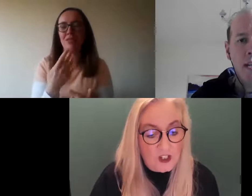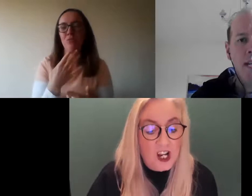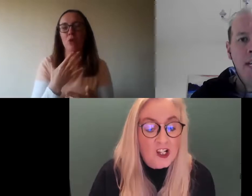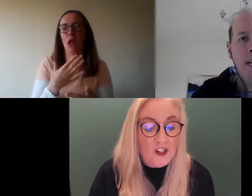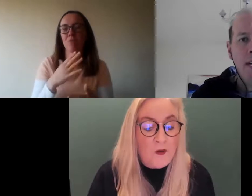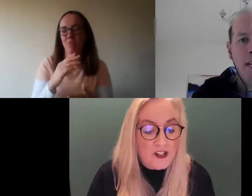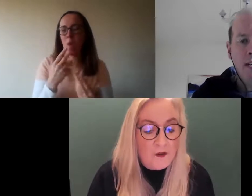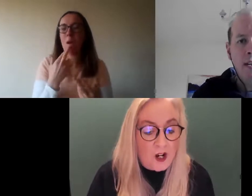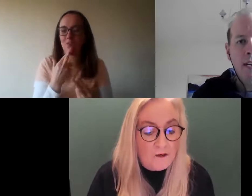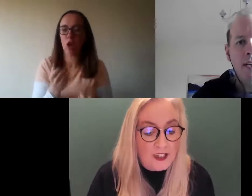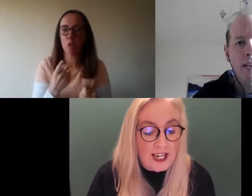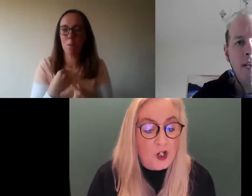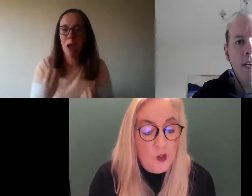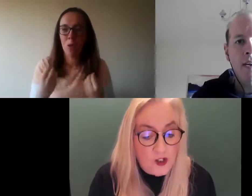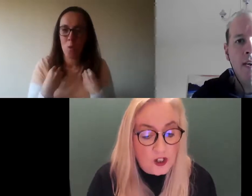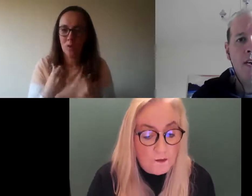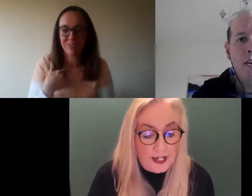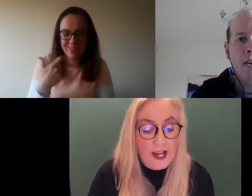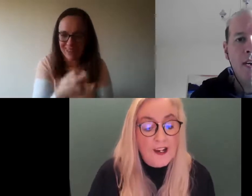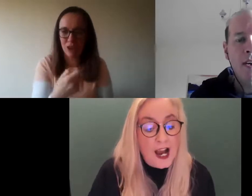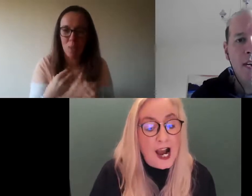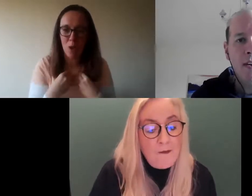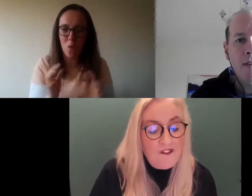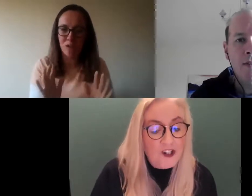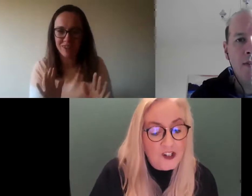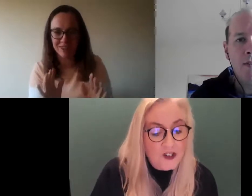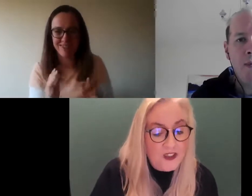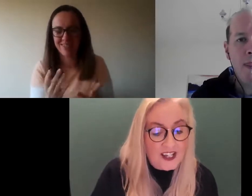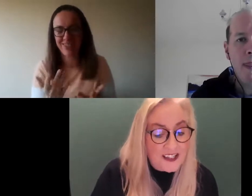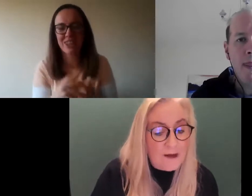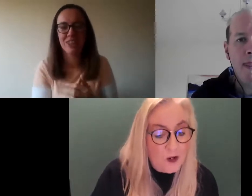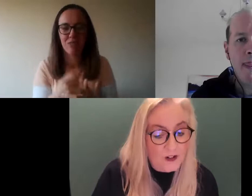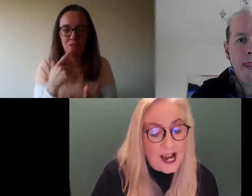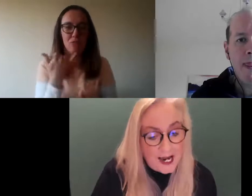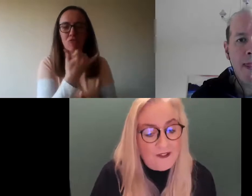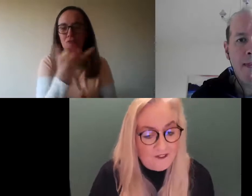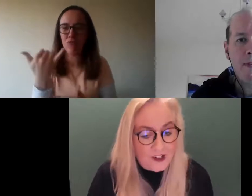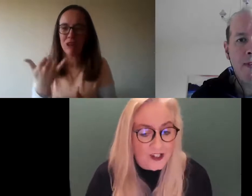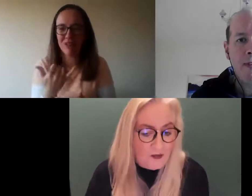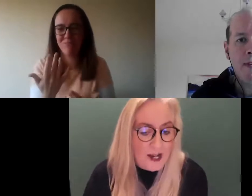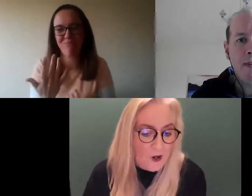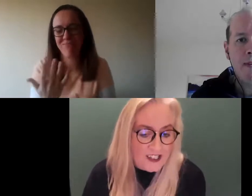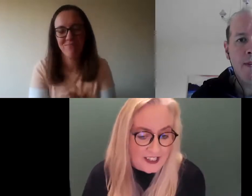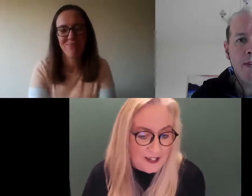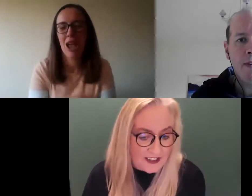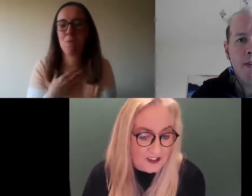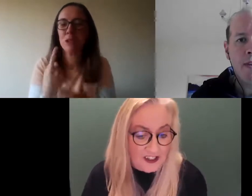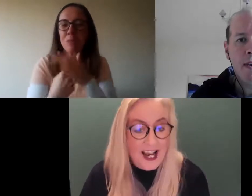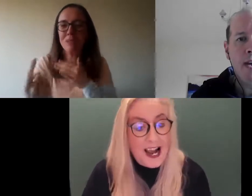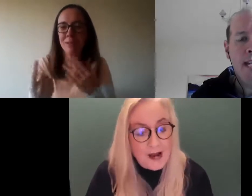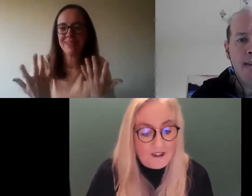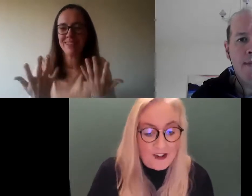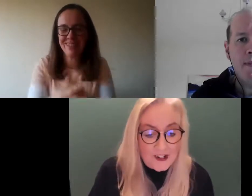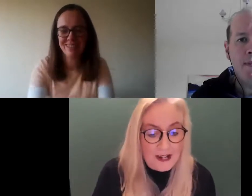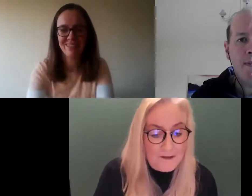phone calls. So, the question comes, like, who should be? Now, I prefer to do things on my own. I prefer to do my own text message.